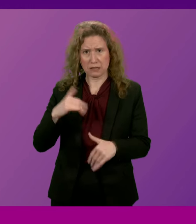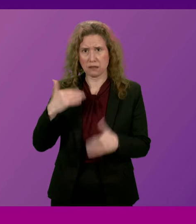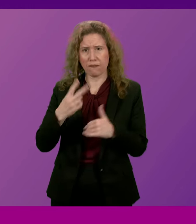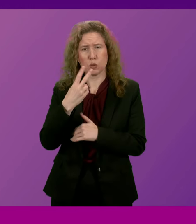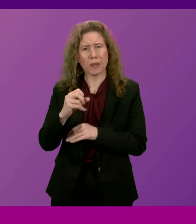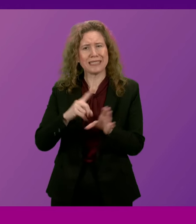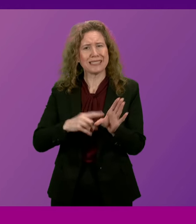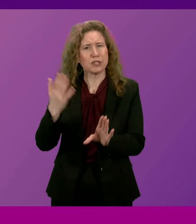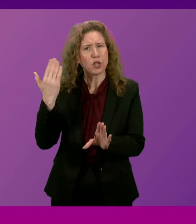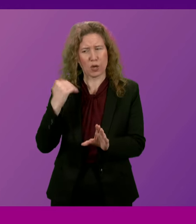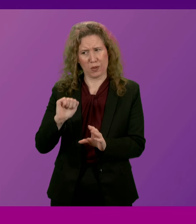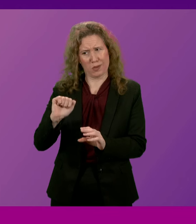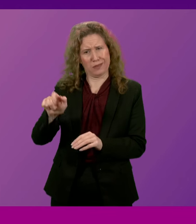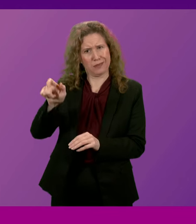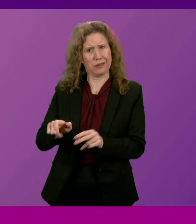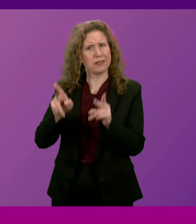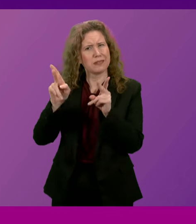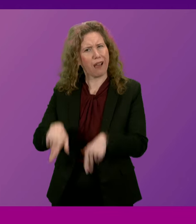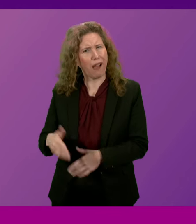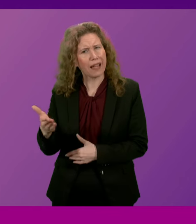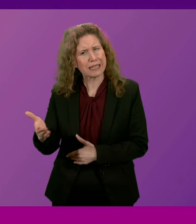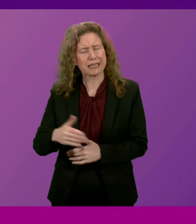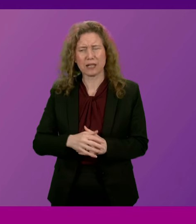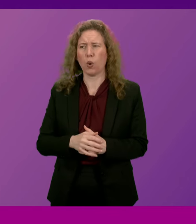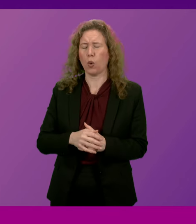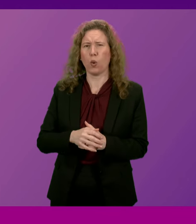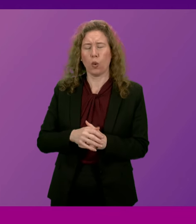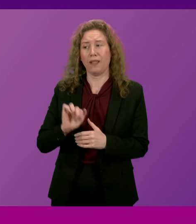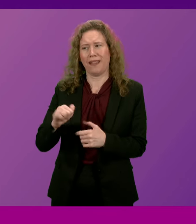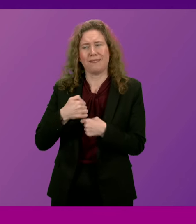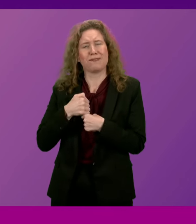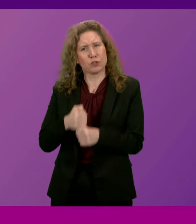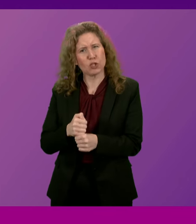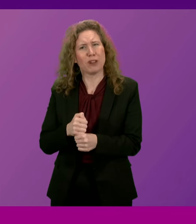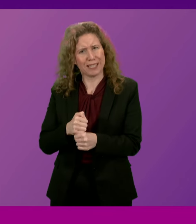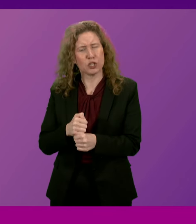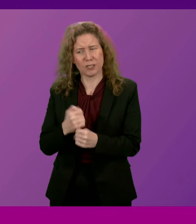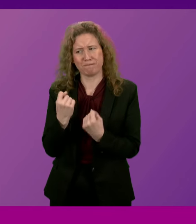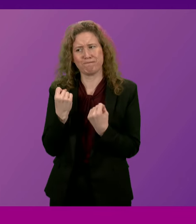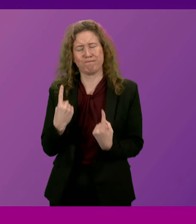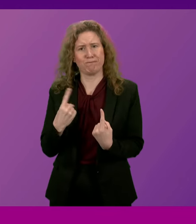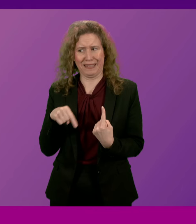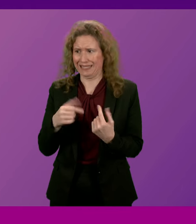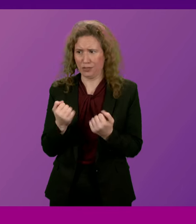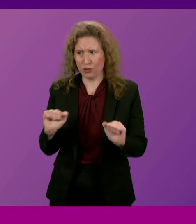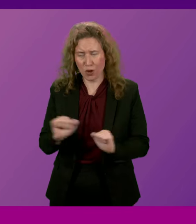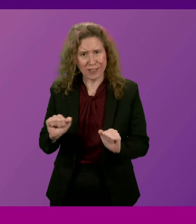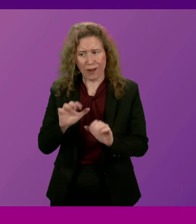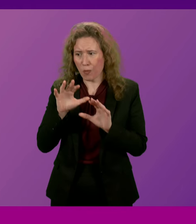20 years ago and to share their frustration that this case has not been resolved.